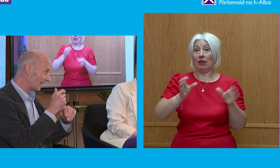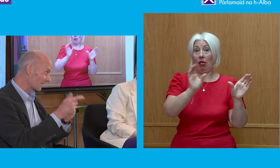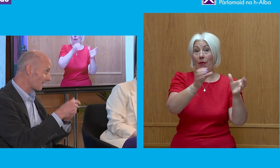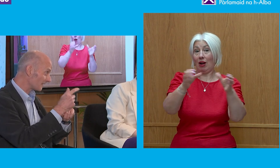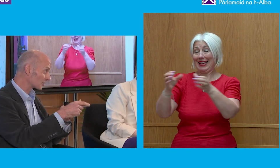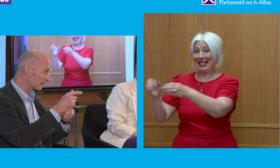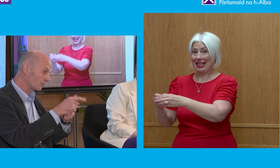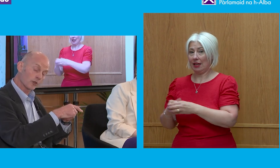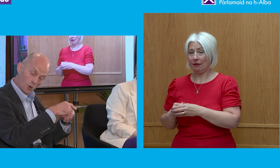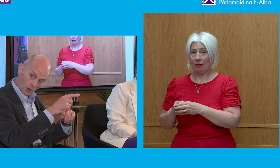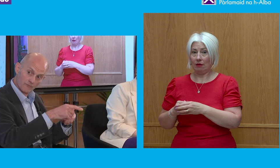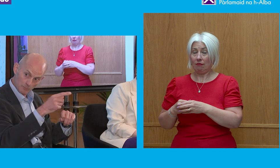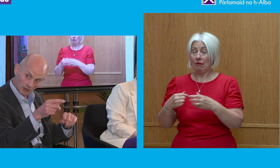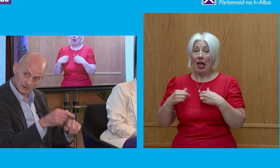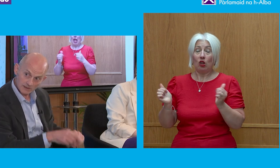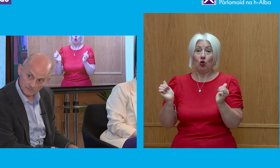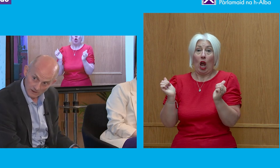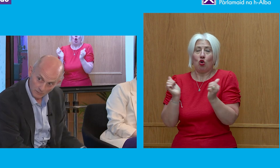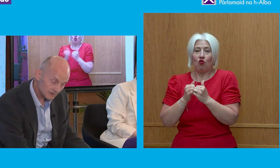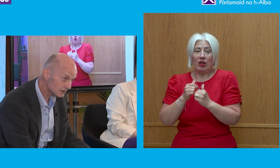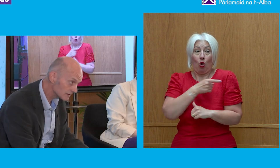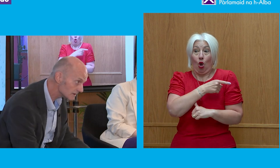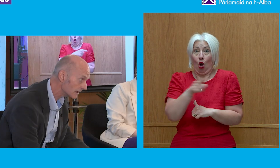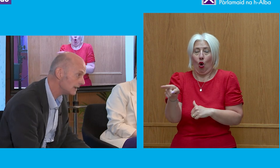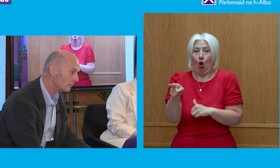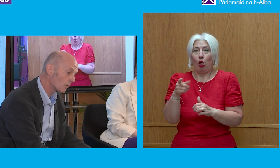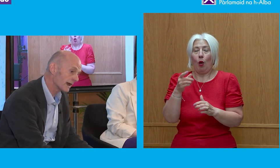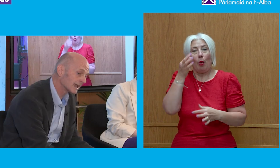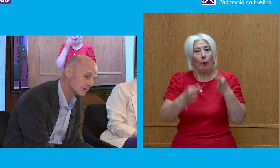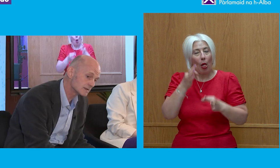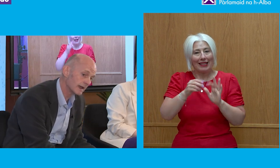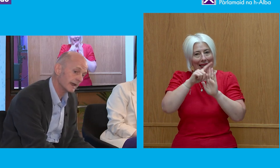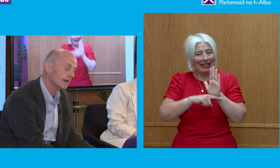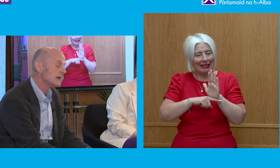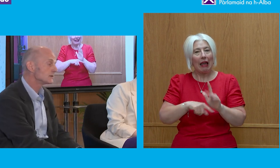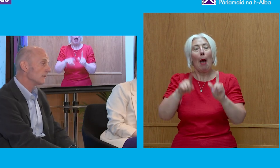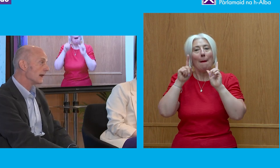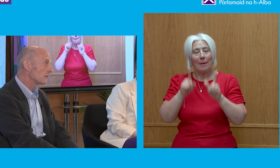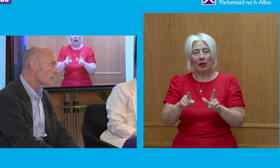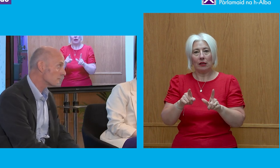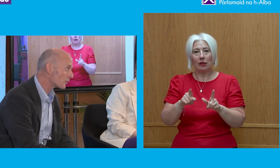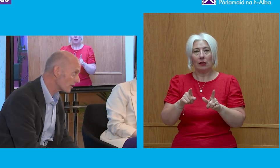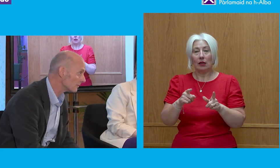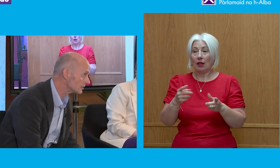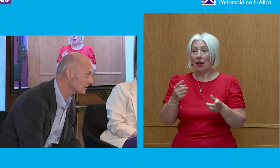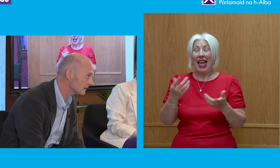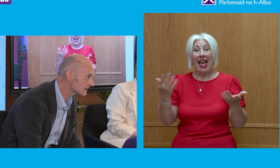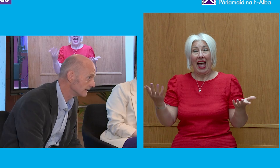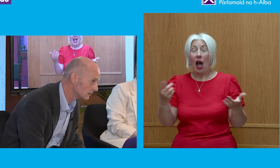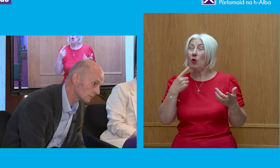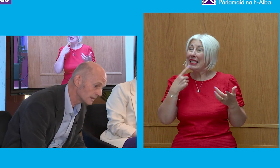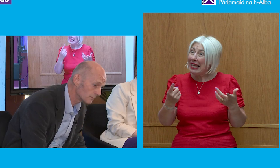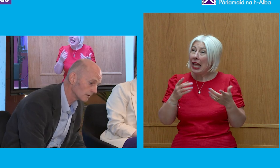definition, I can't have agreed with all of the politics of those politicians. But what I can say, to a man and a woman, pretty much